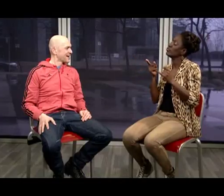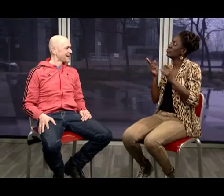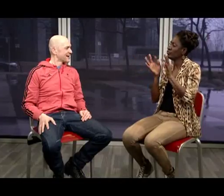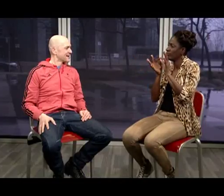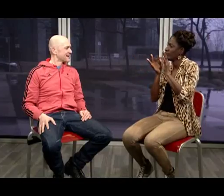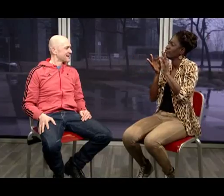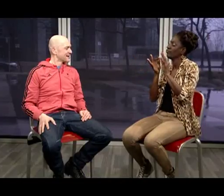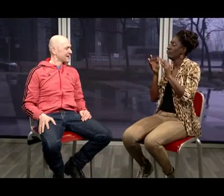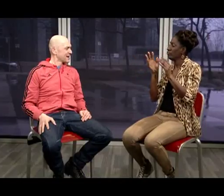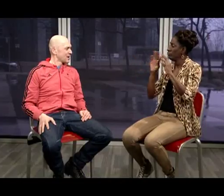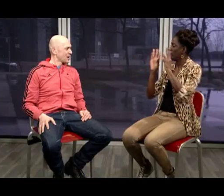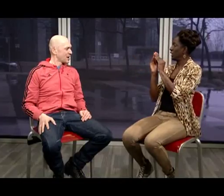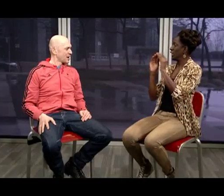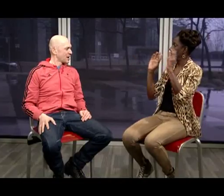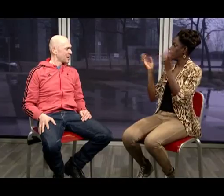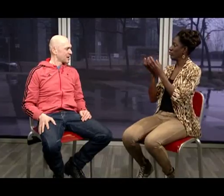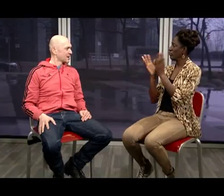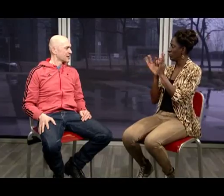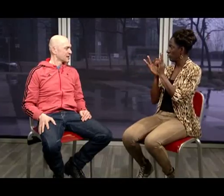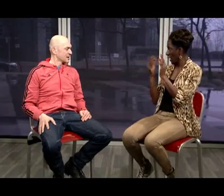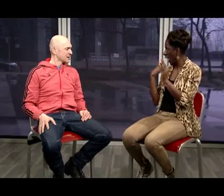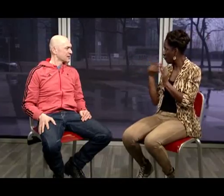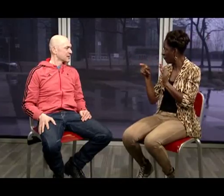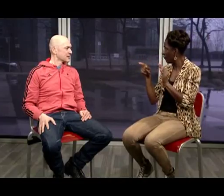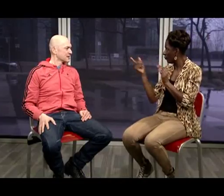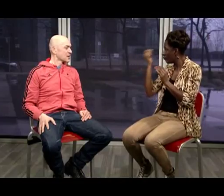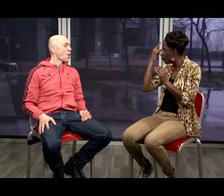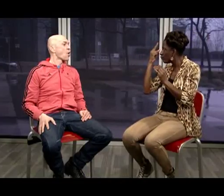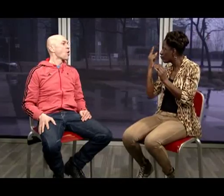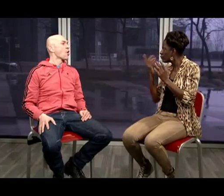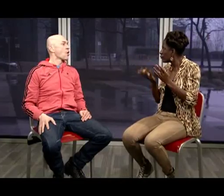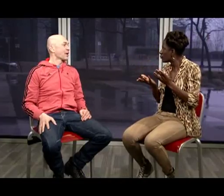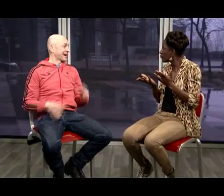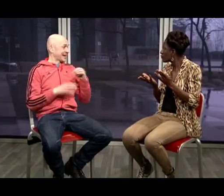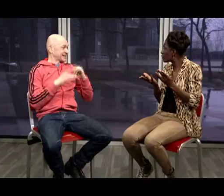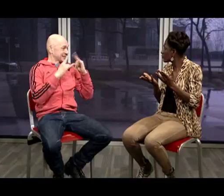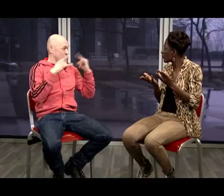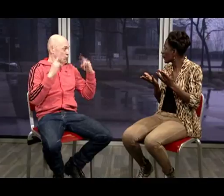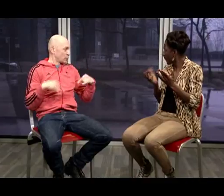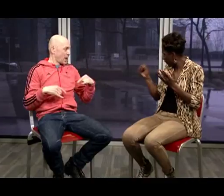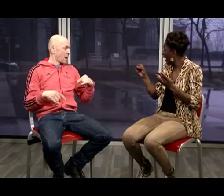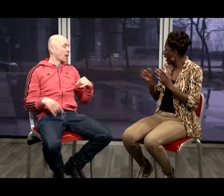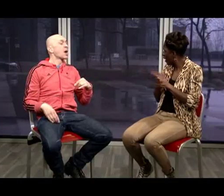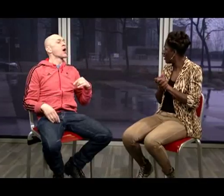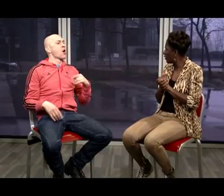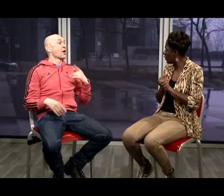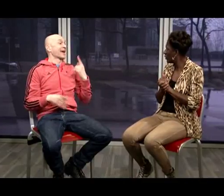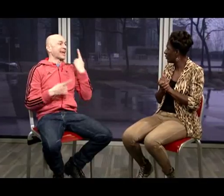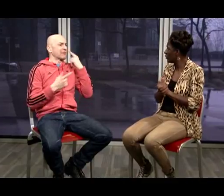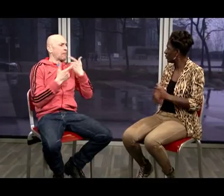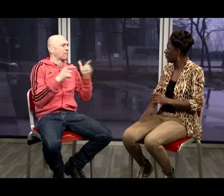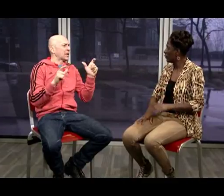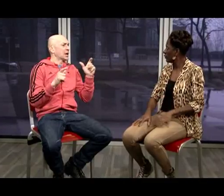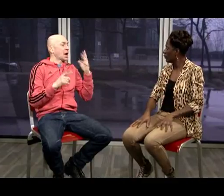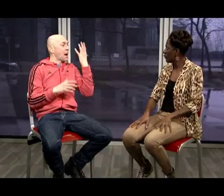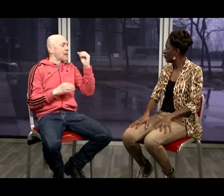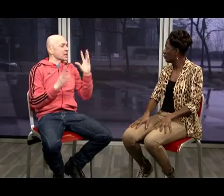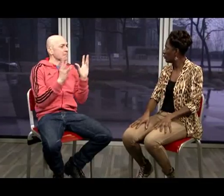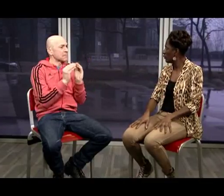and my last question for you here if you're in a meeting or anything like that at work do you have interpreters? Do you mean at the